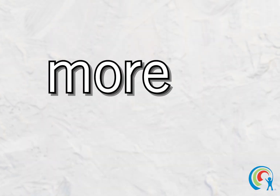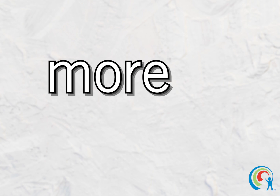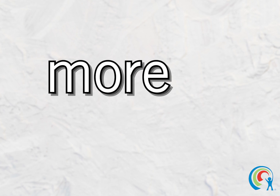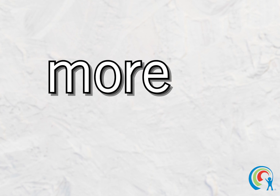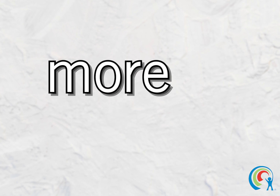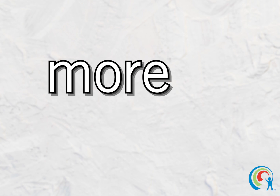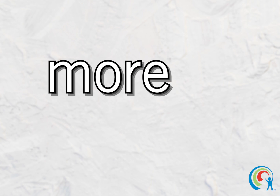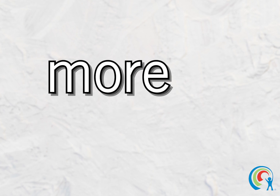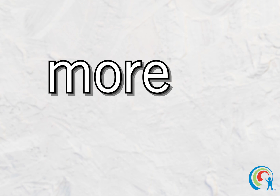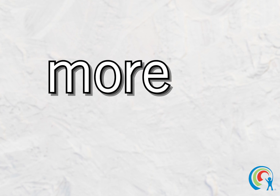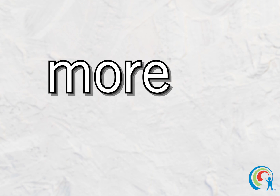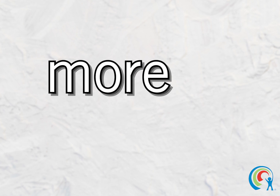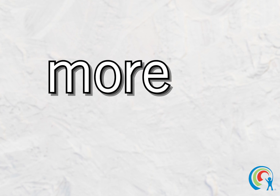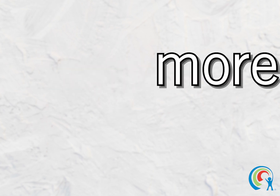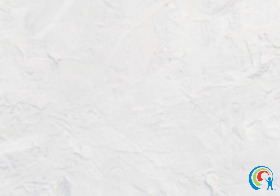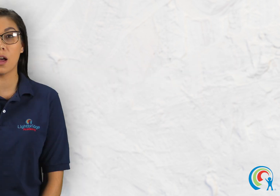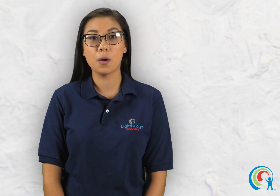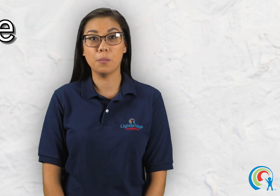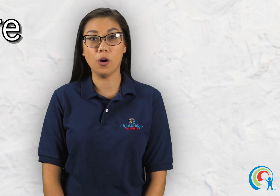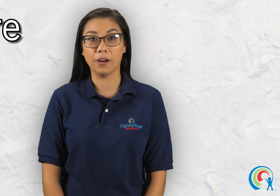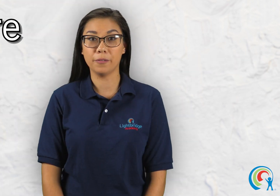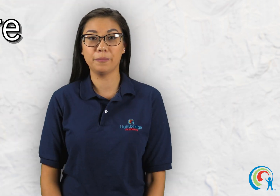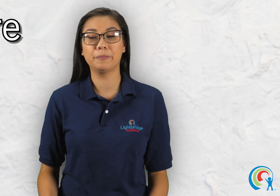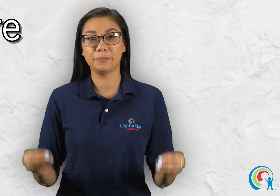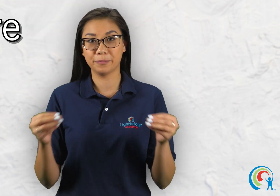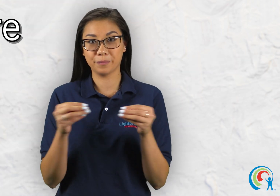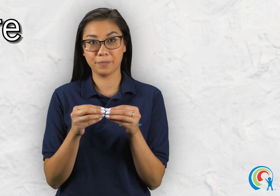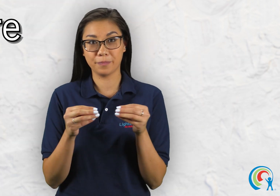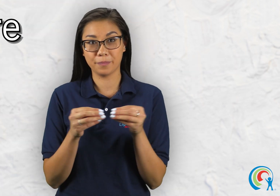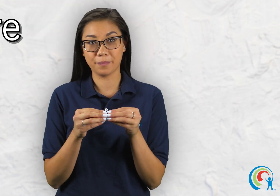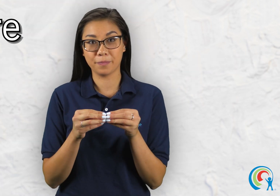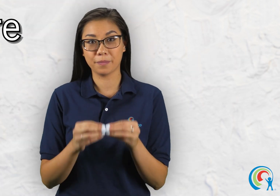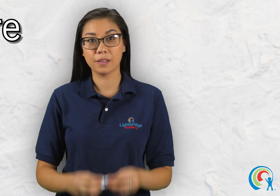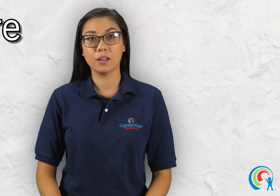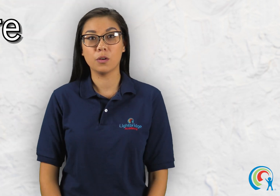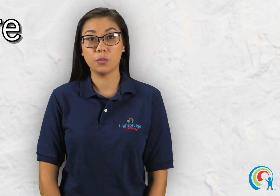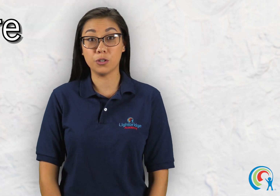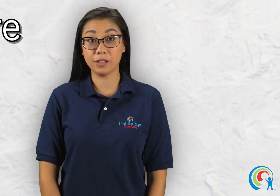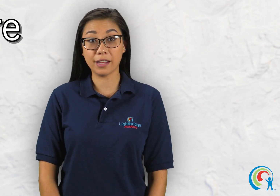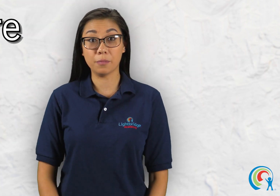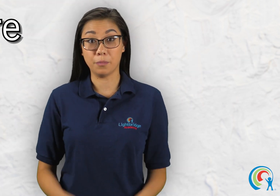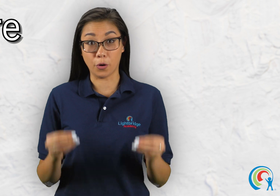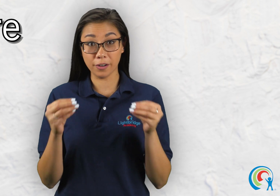more would you like more